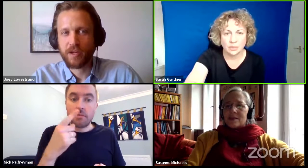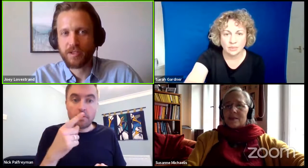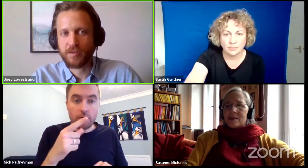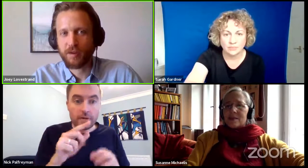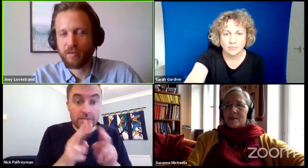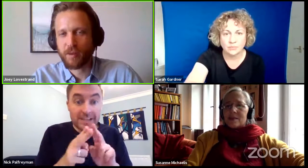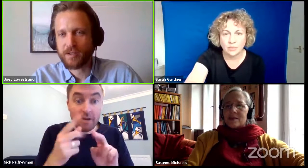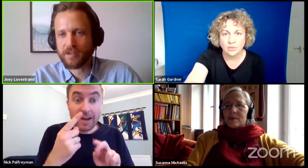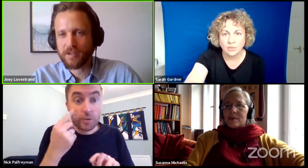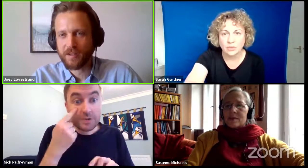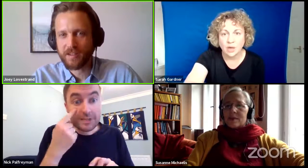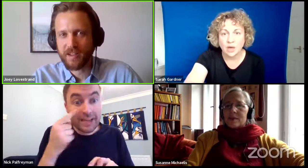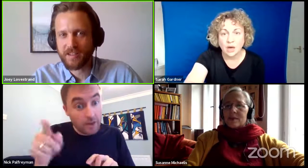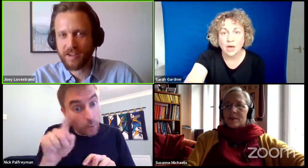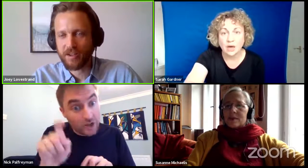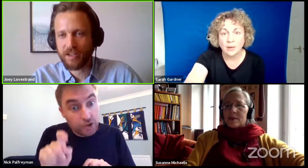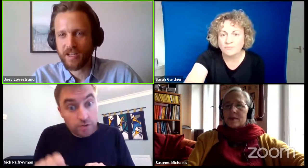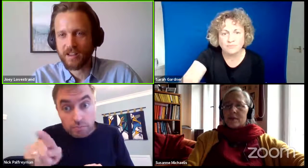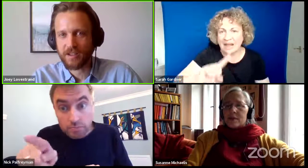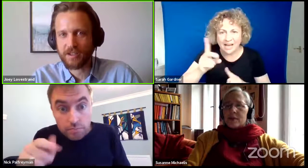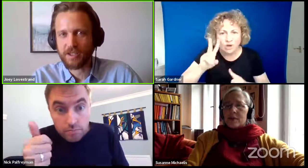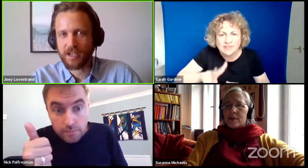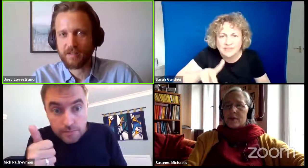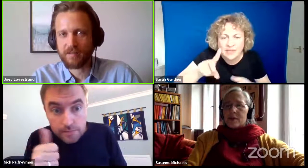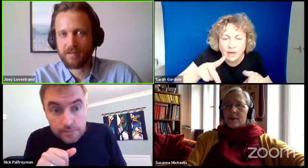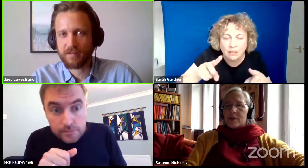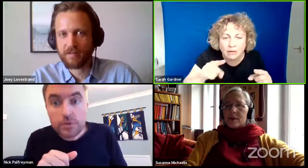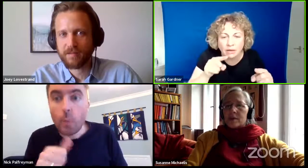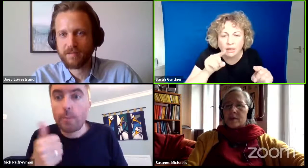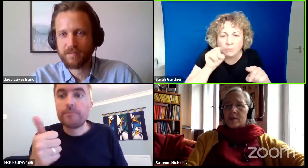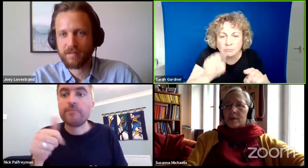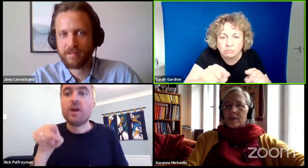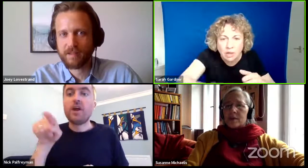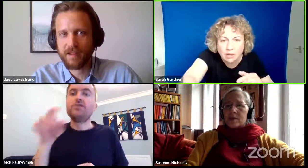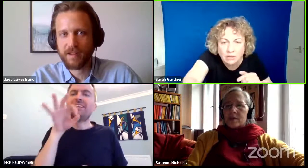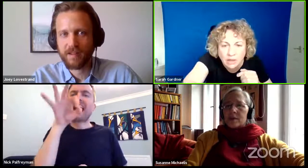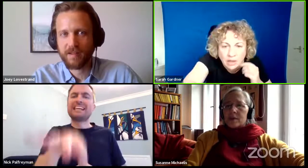I'll read it just for everyone else in case they're not looking at the chat. see it.